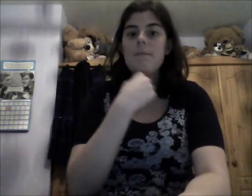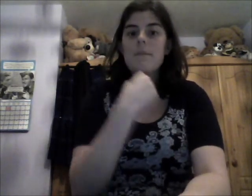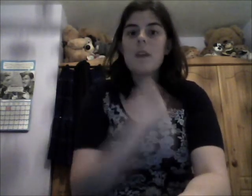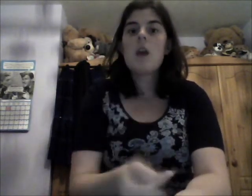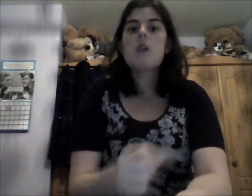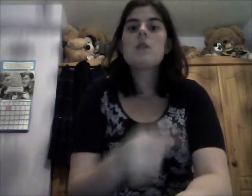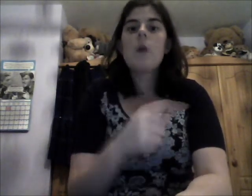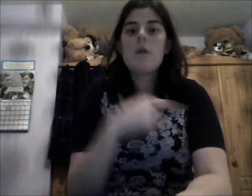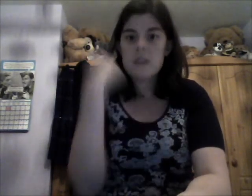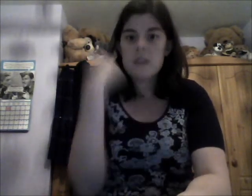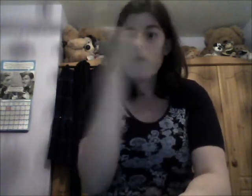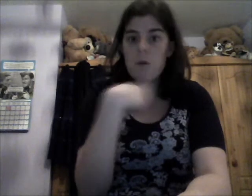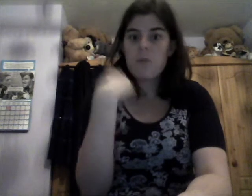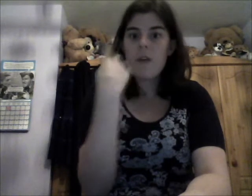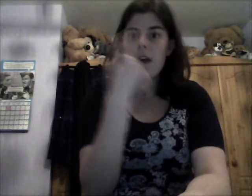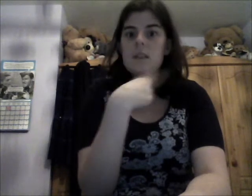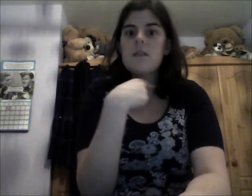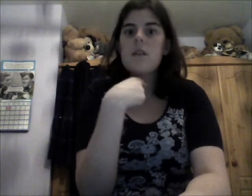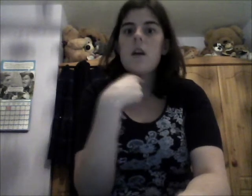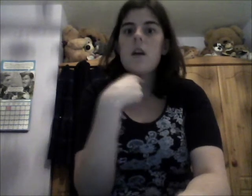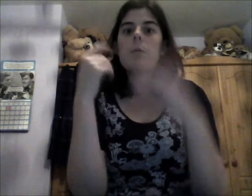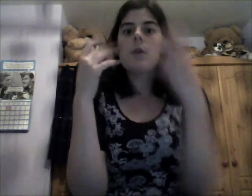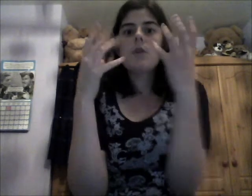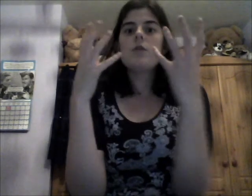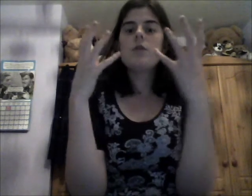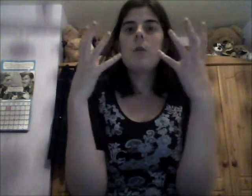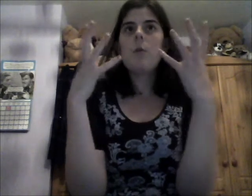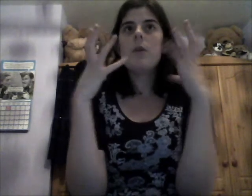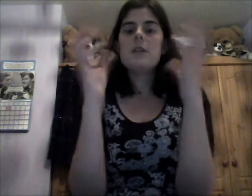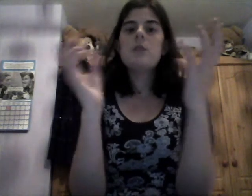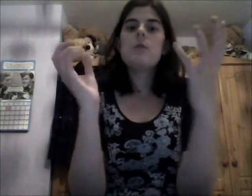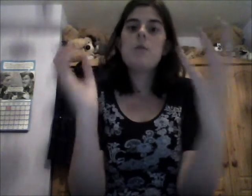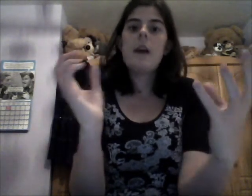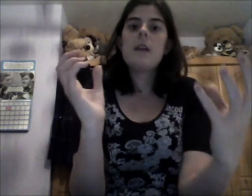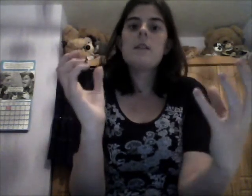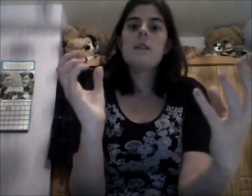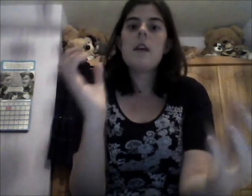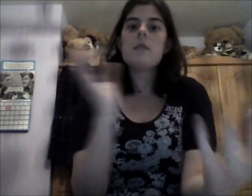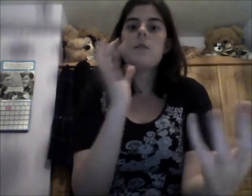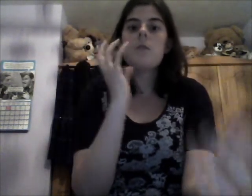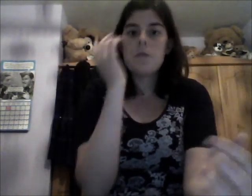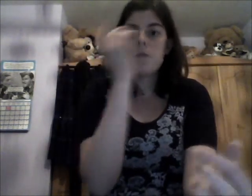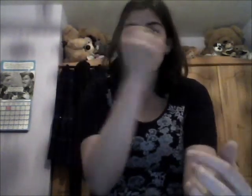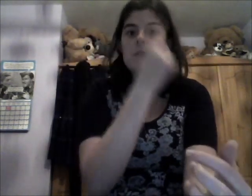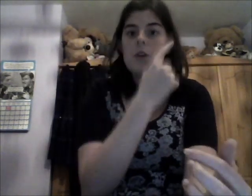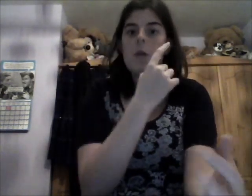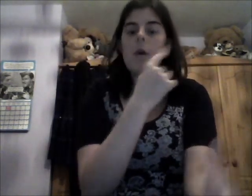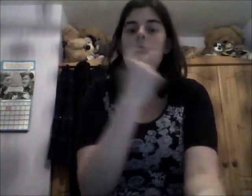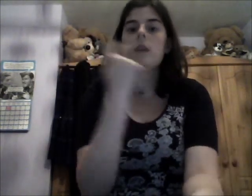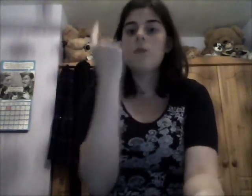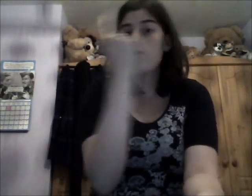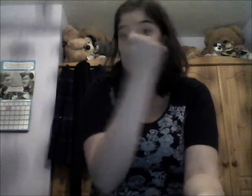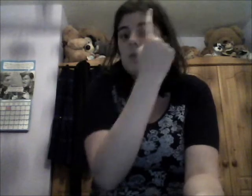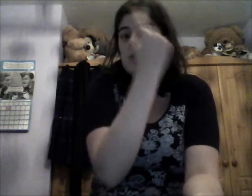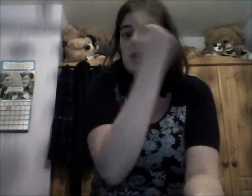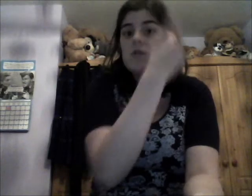You don't have to say a round face. Because you're pointing to your face, it's enough for them to know and all you say is yourself.